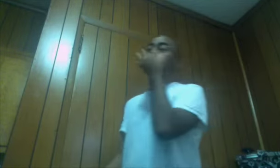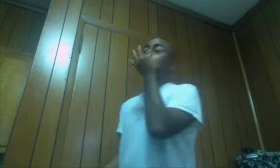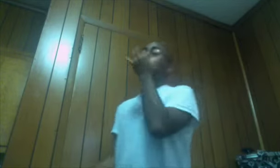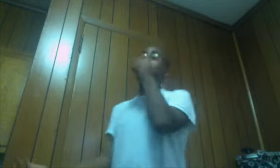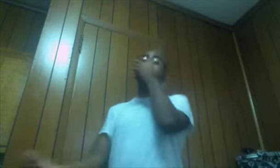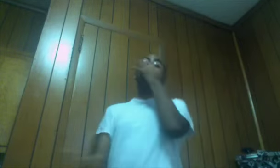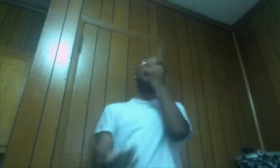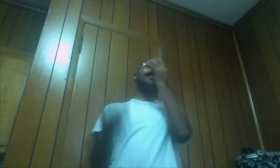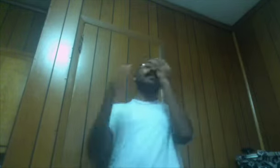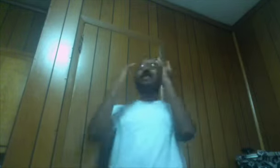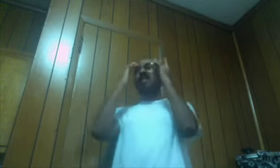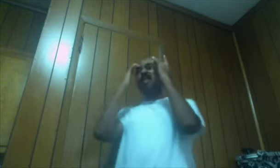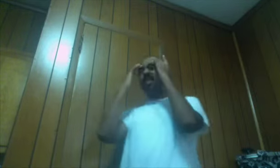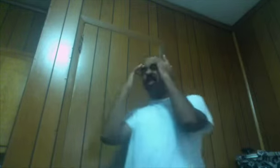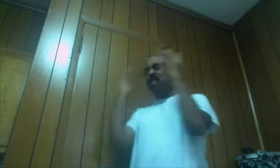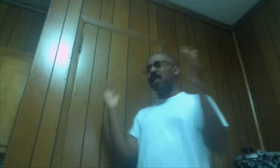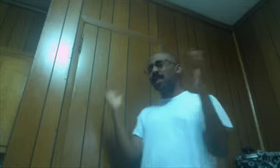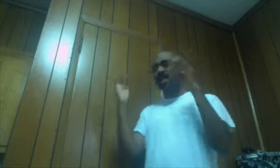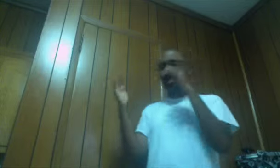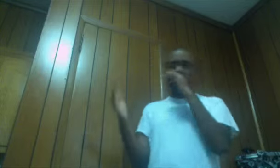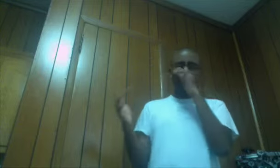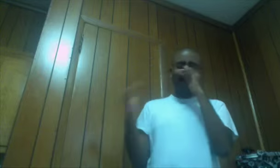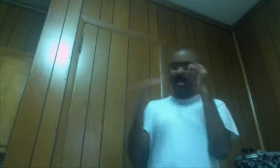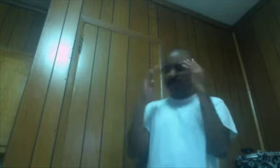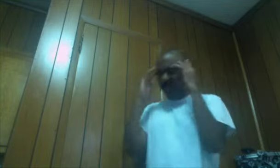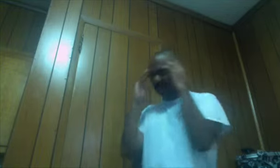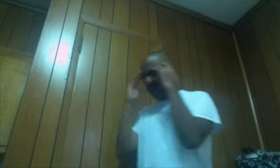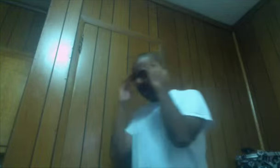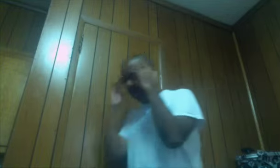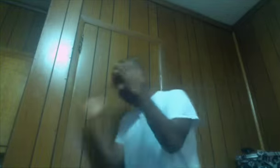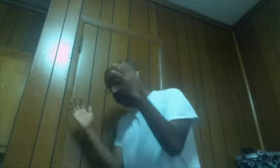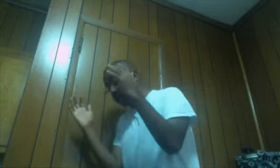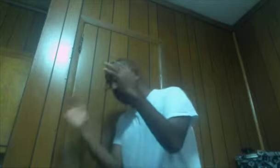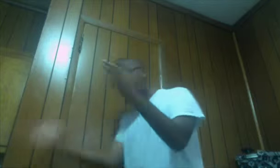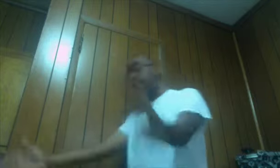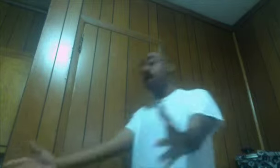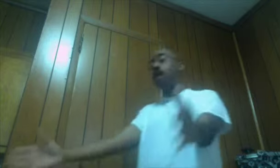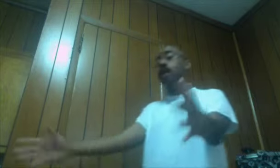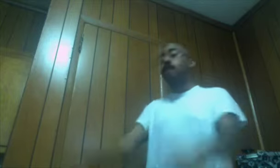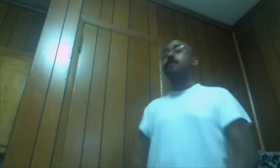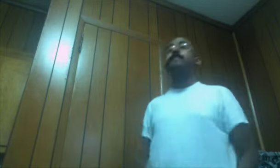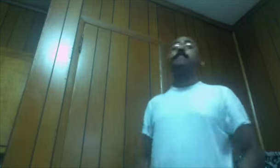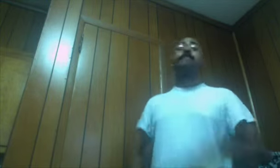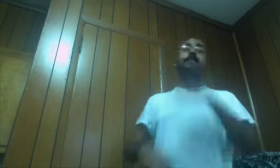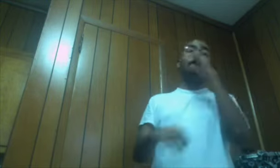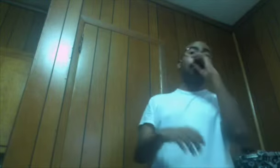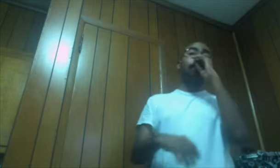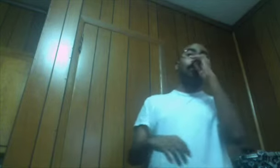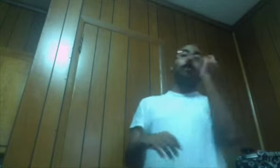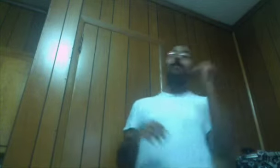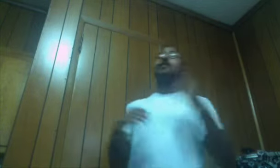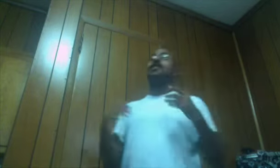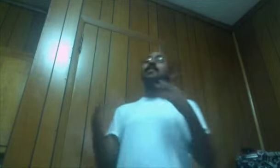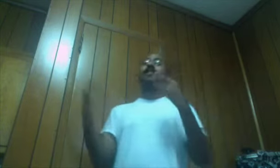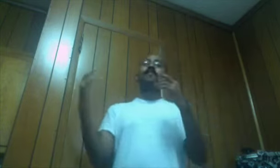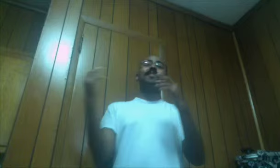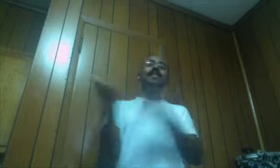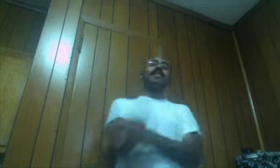But she was still Going crazy Son She was losing Her fucking mind Yo She got off The nigga's